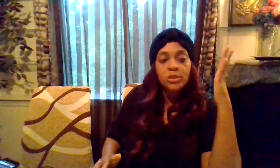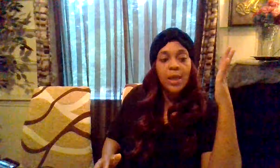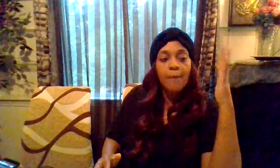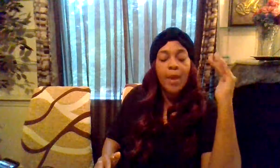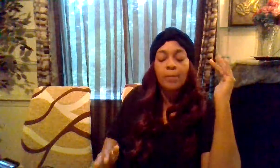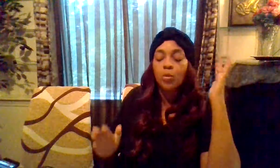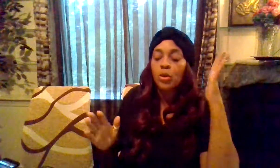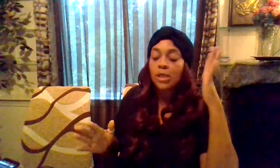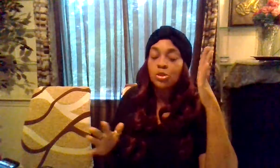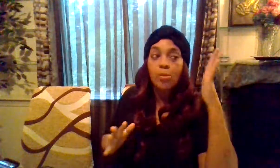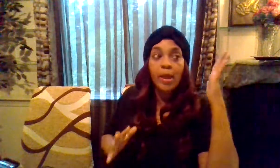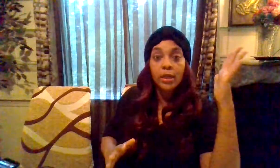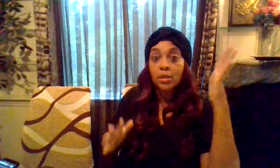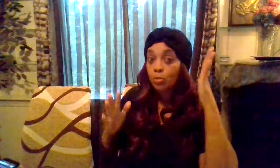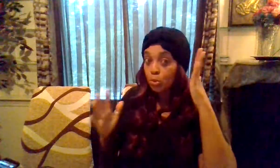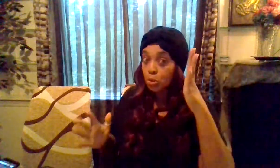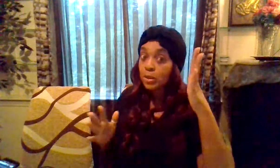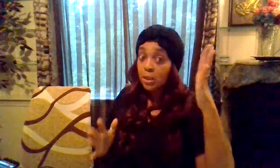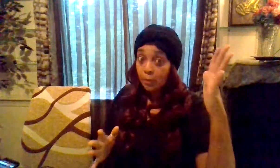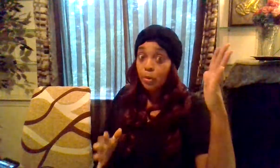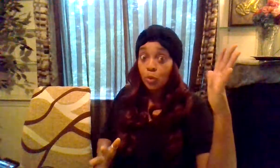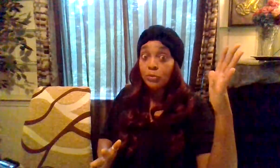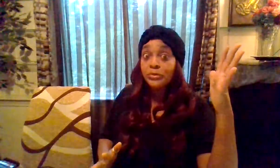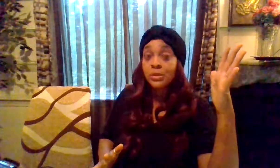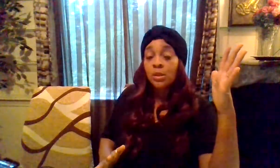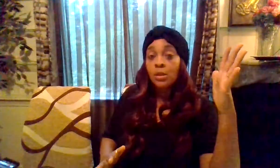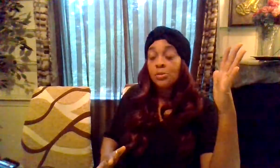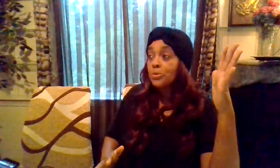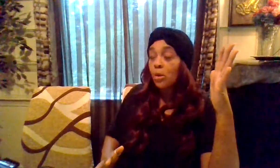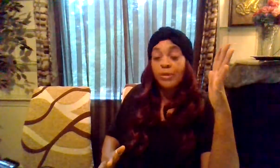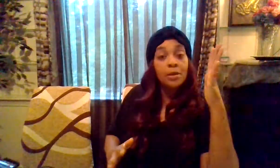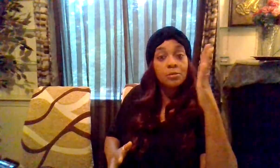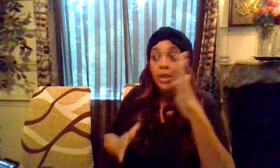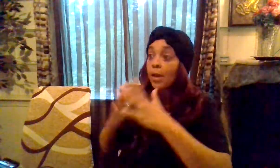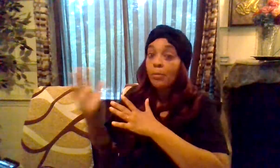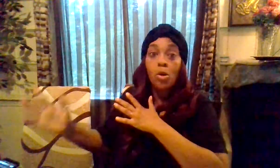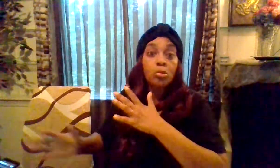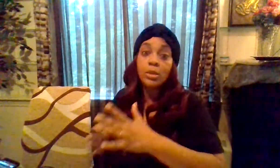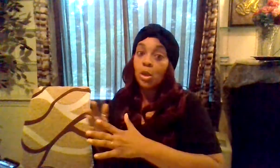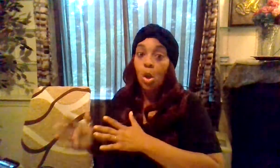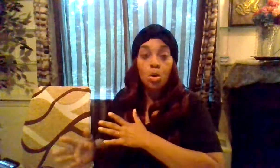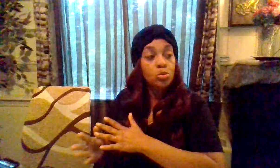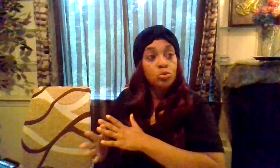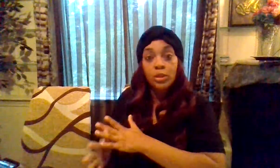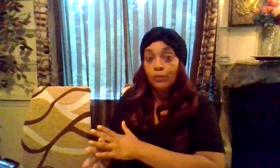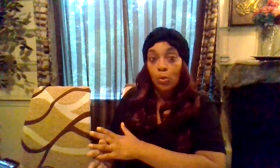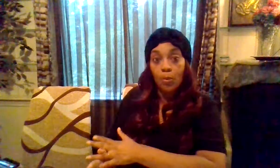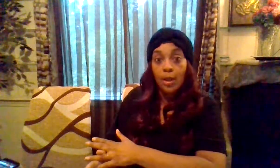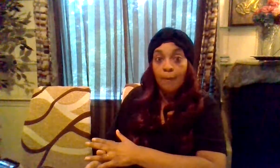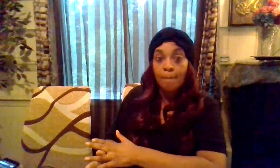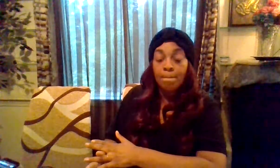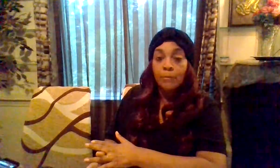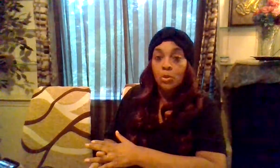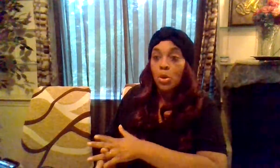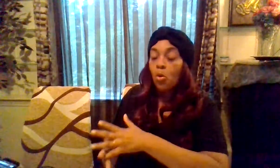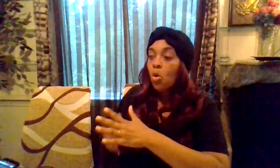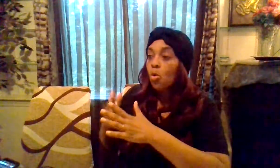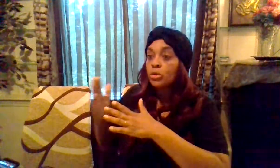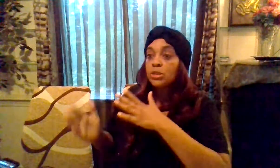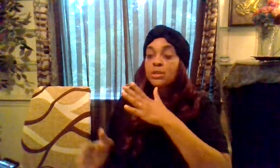setback but when i start making them real killer moves you know they don't kind of pull me in a whole new different way you know or just